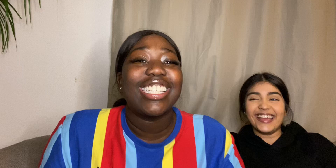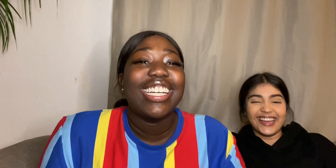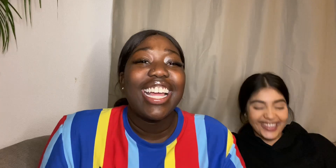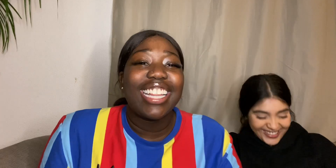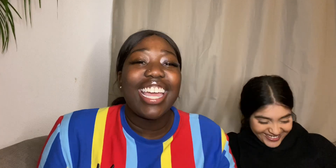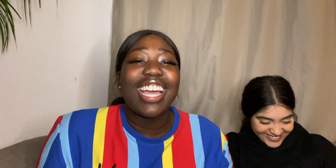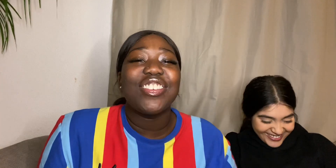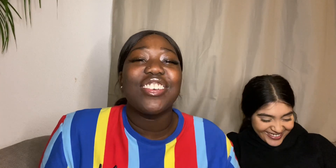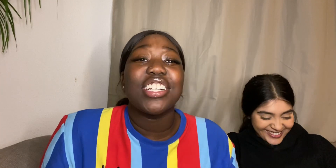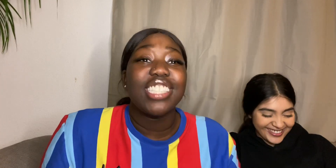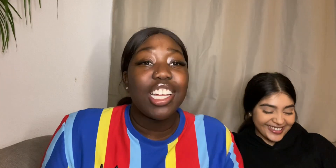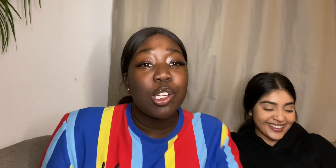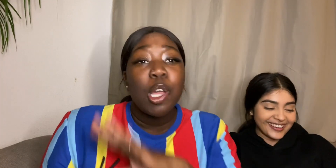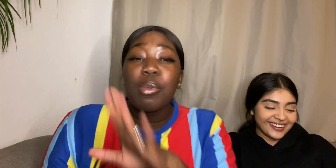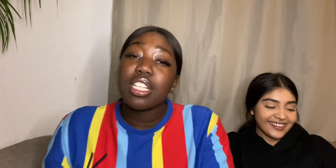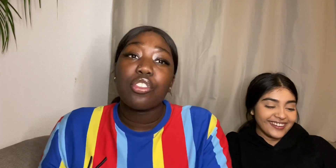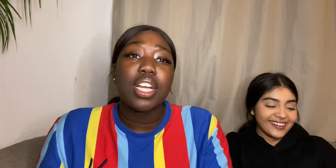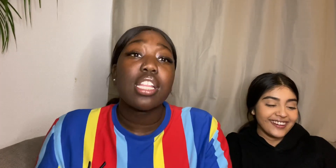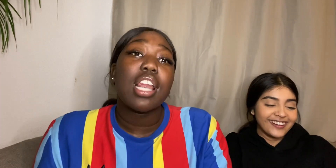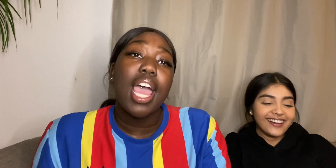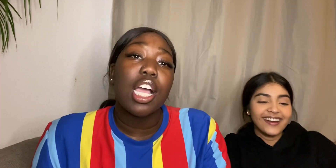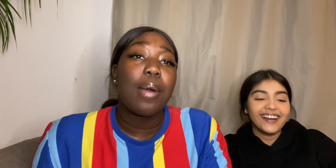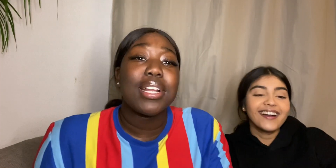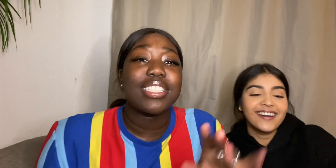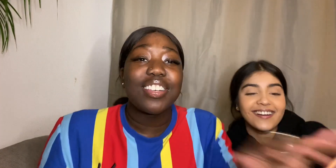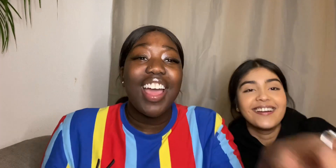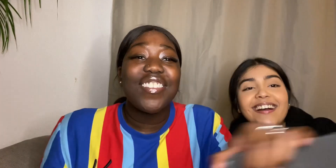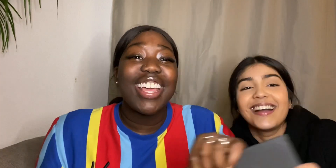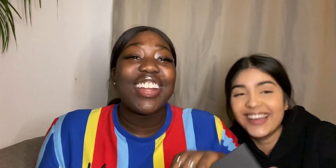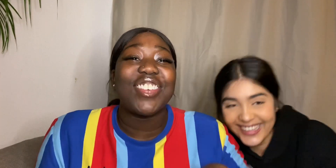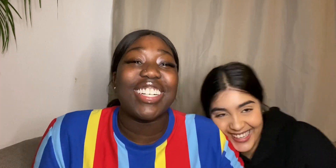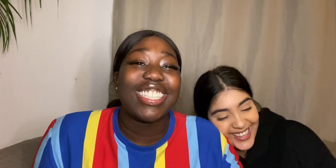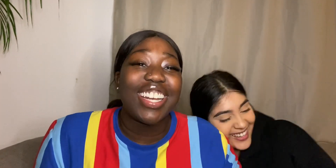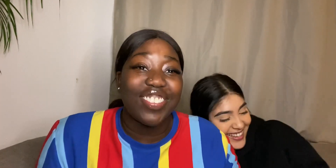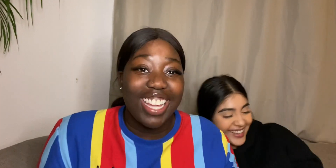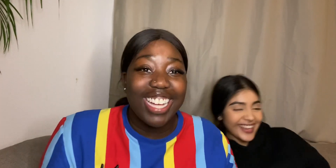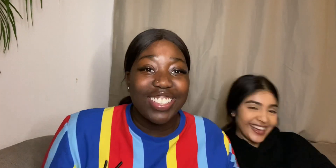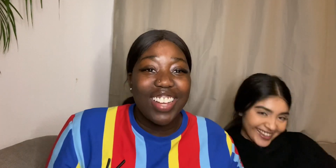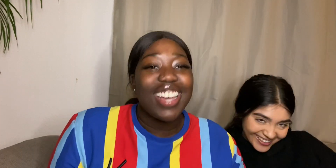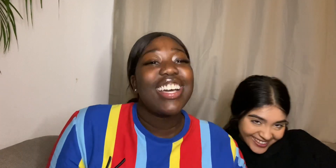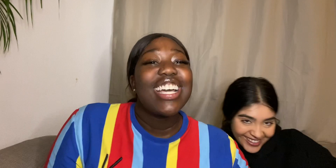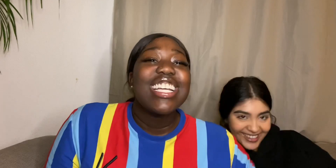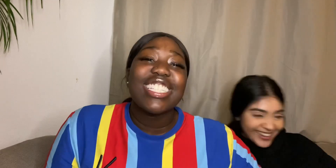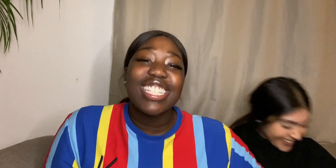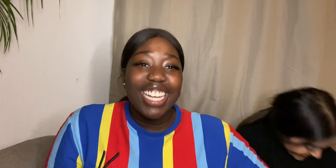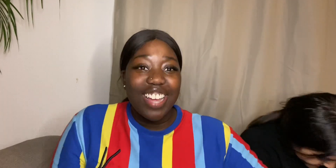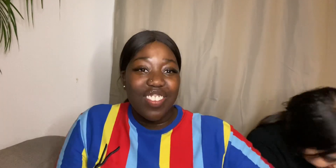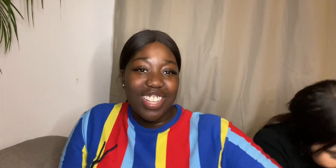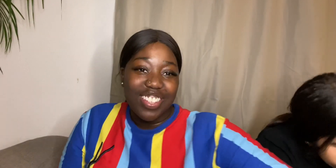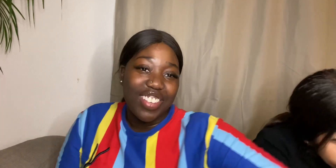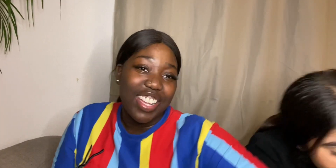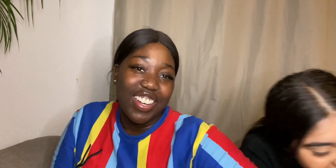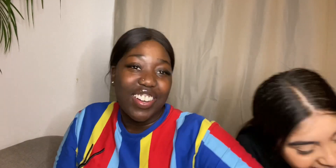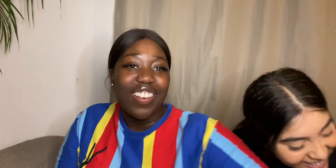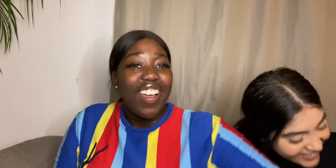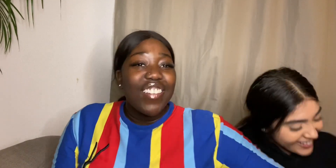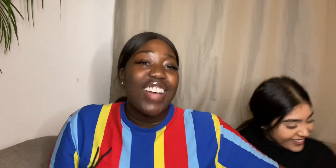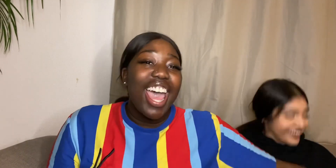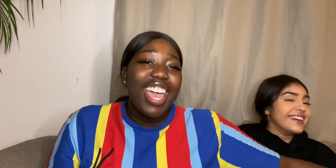Thank y'all for watching Please don't forget to like Comment and subscribe Hit the first notification bell So you can never miss a video Bye y